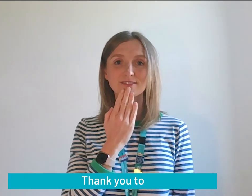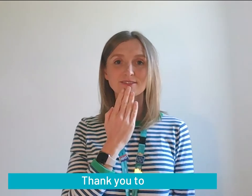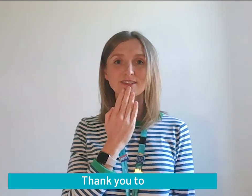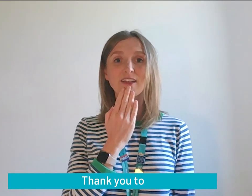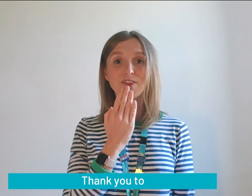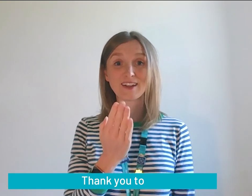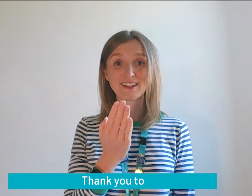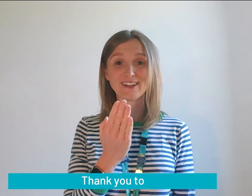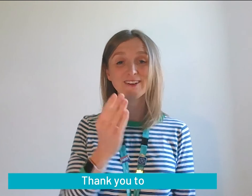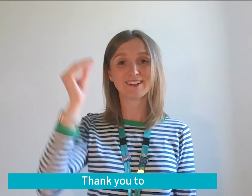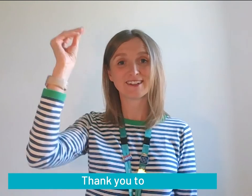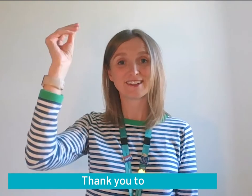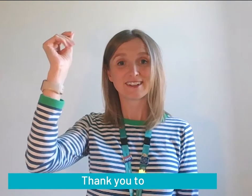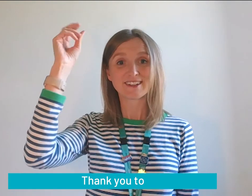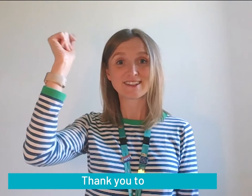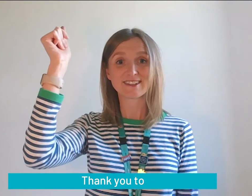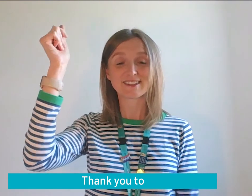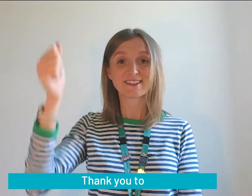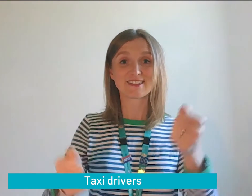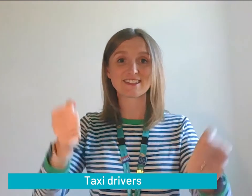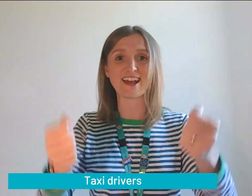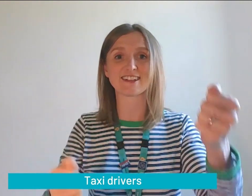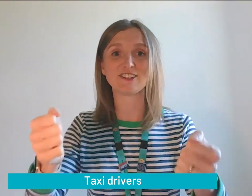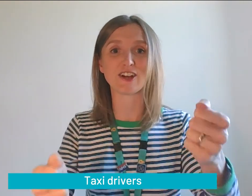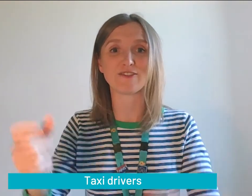Thank you to the taxi drivers.